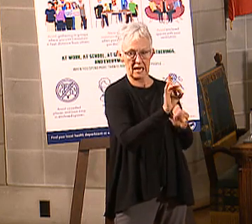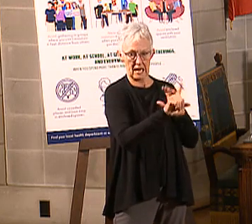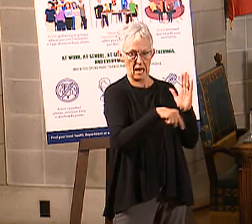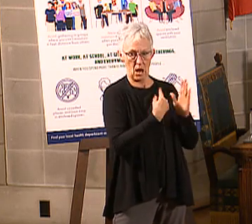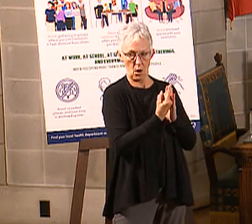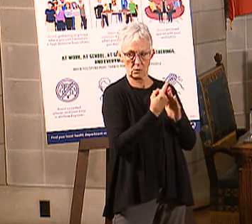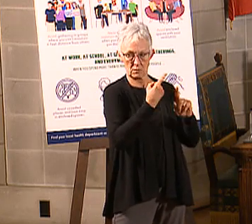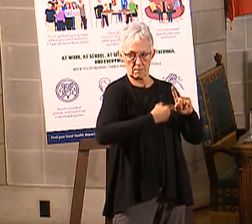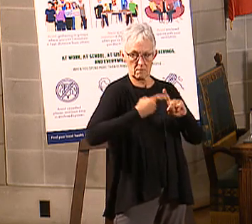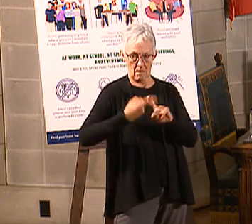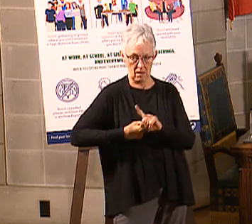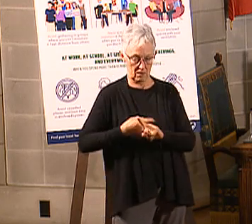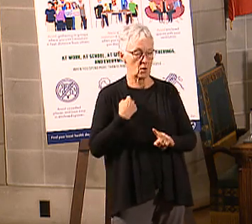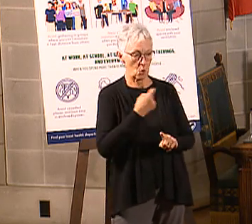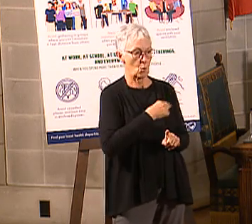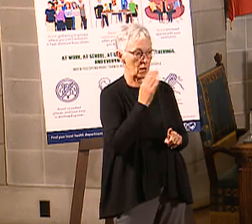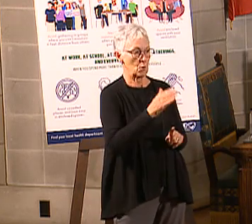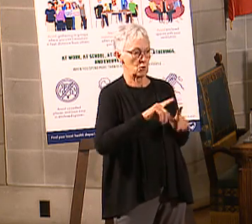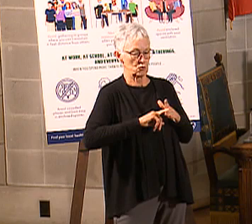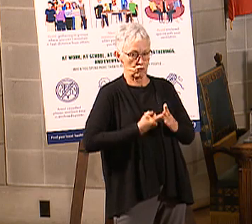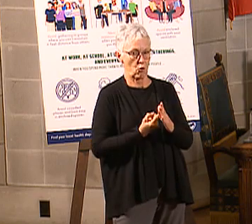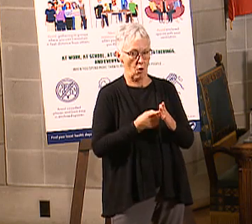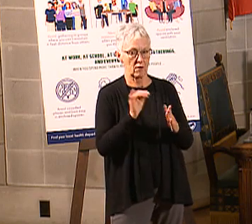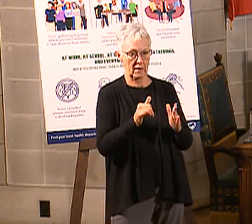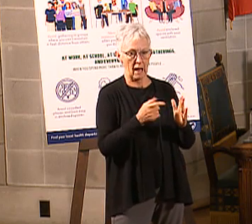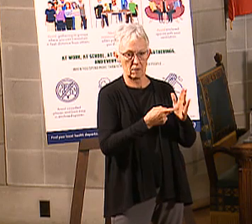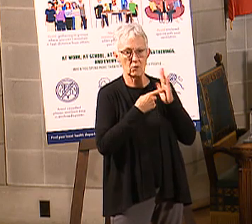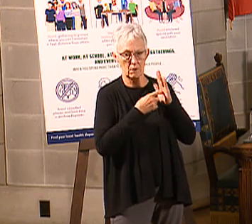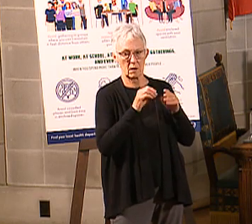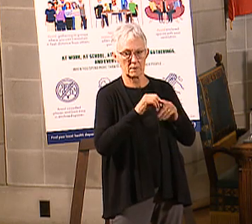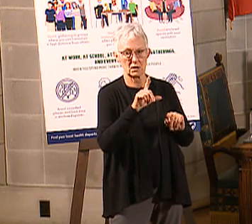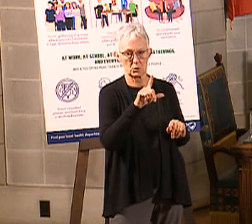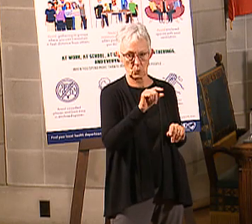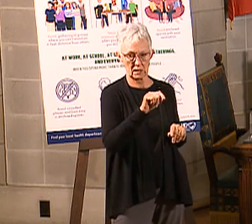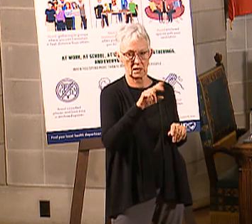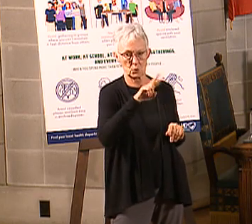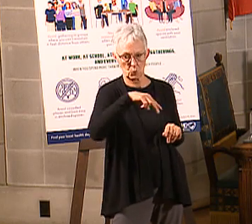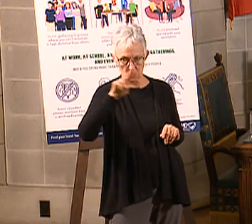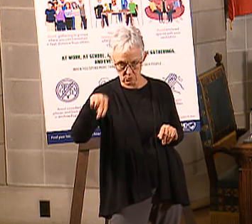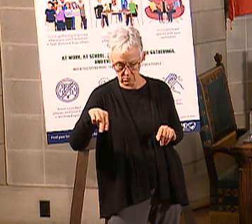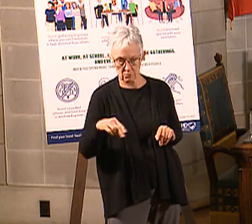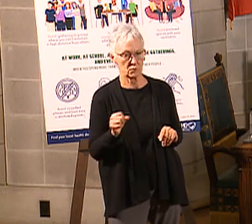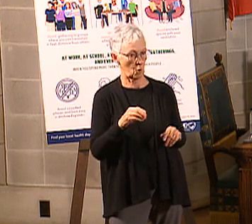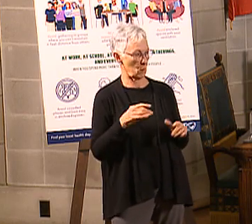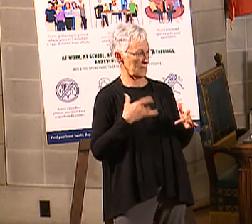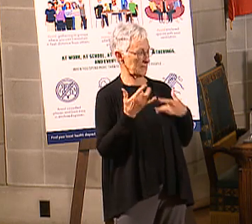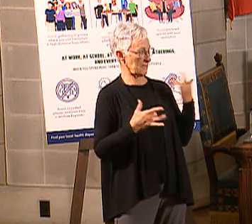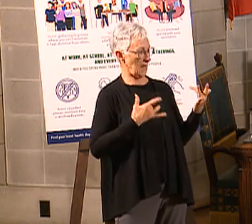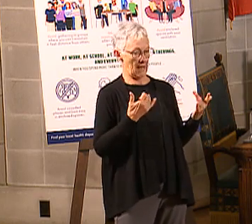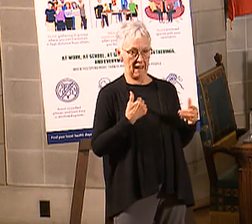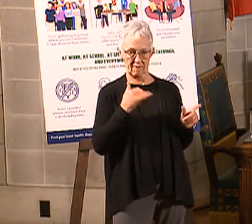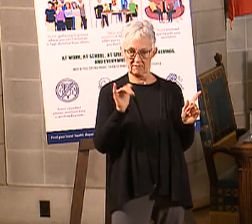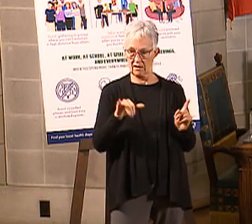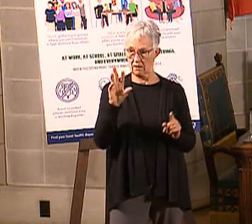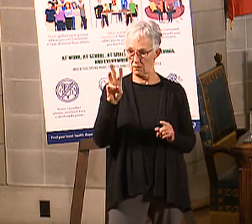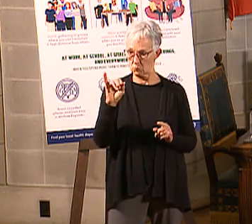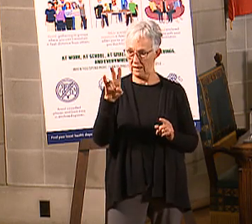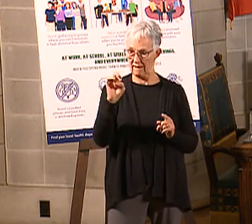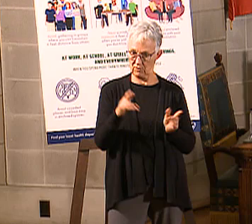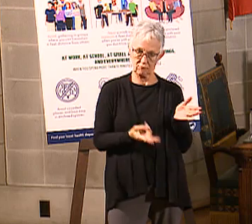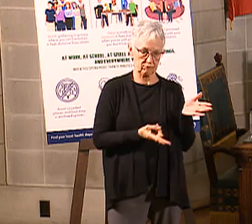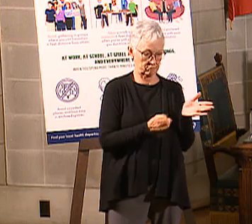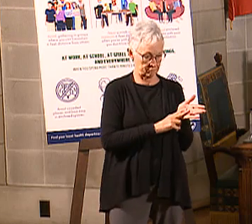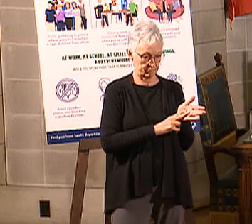in 2022. So we're very excited to have the administrator sign our waiver and to get this program rolling the